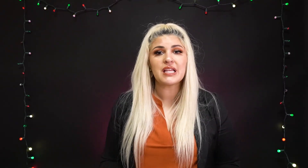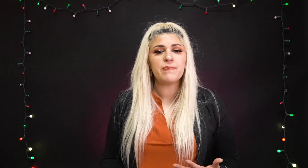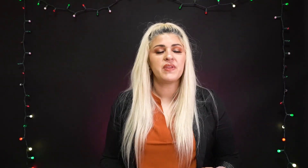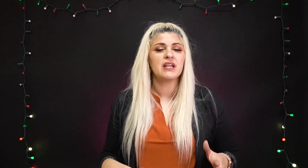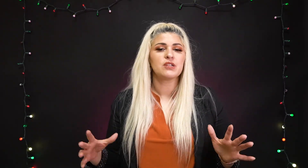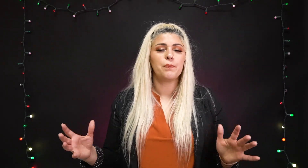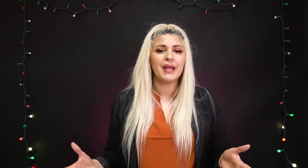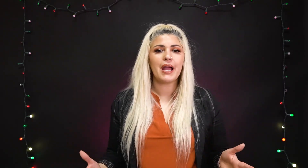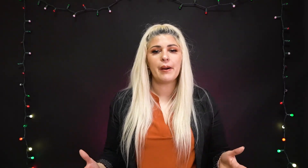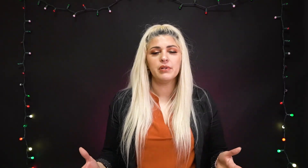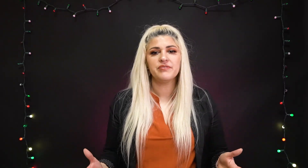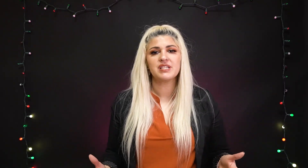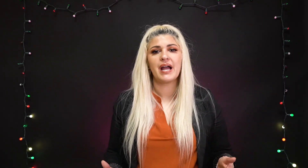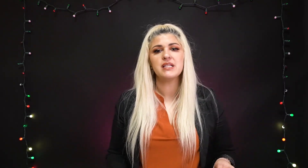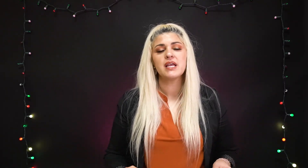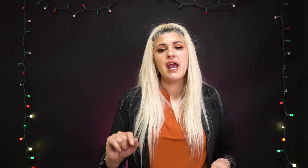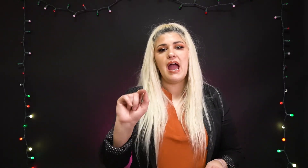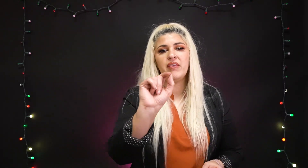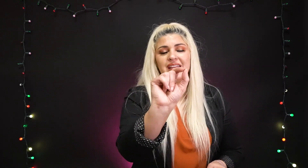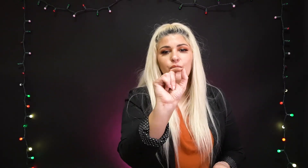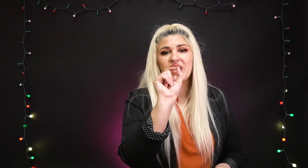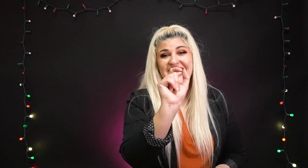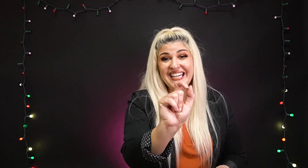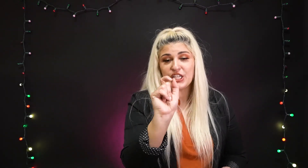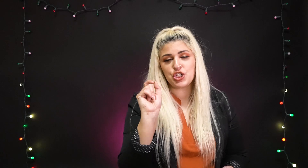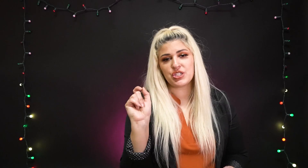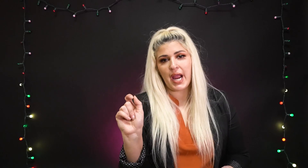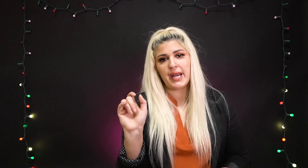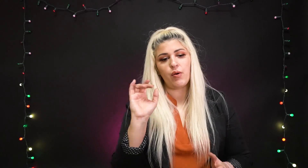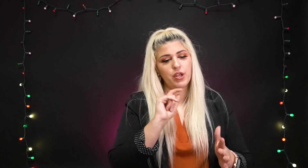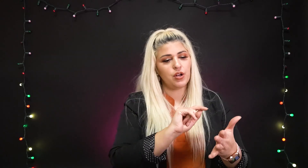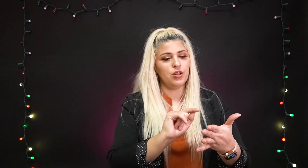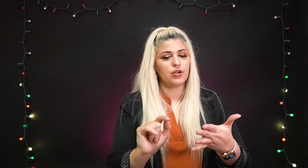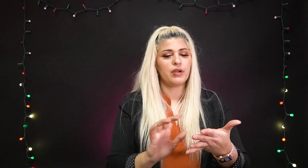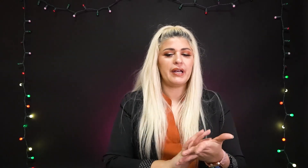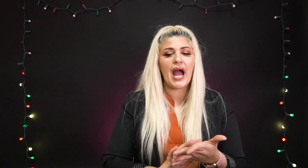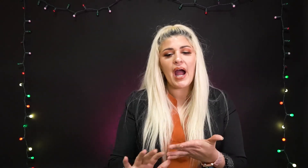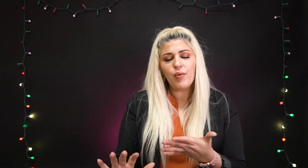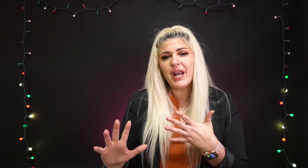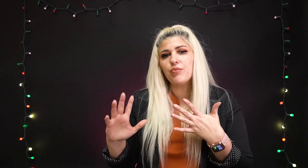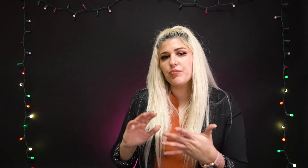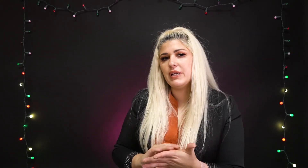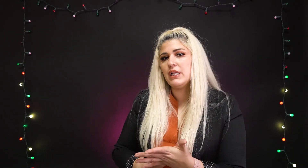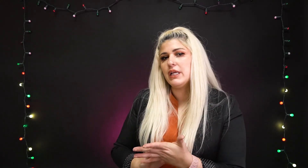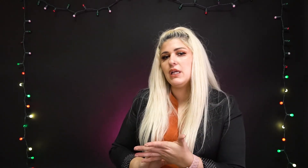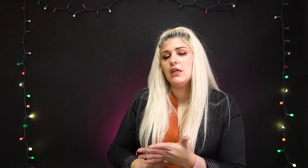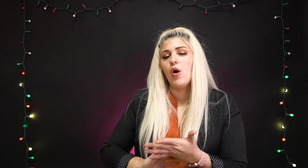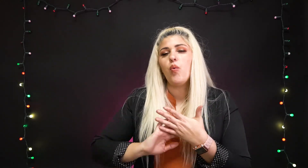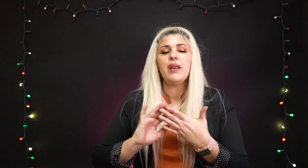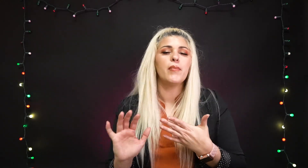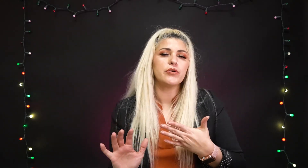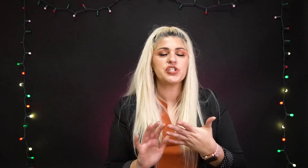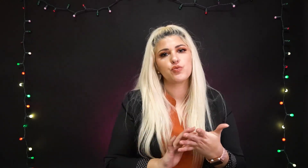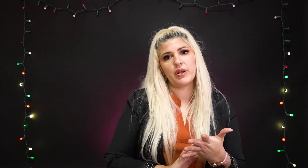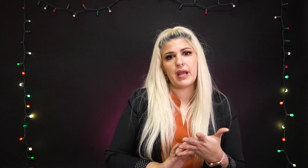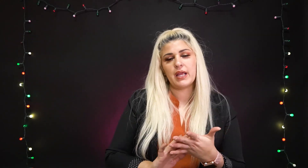same thing. So pick a couple of signs. And then with each sign, I want you to look, okay, now how would I really, what emotions would I